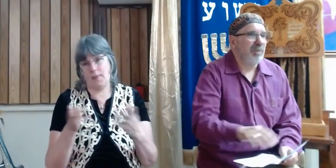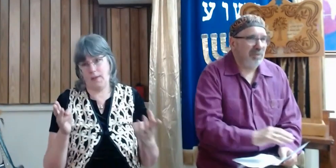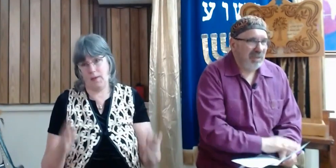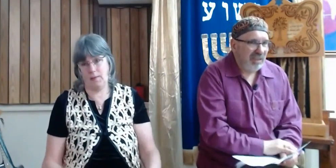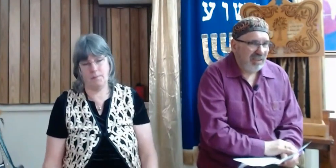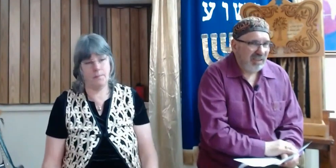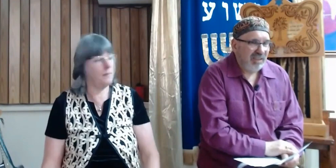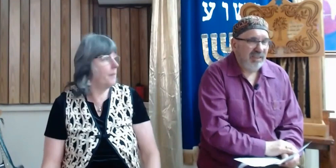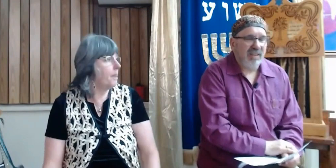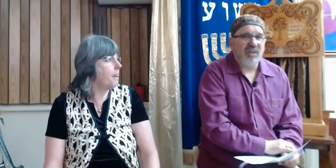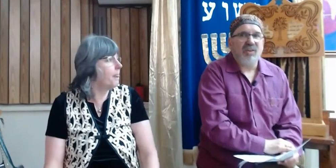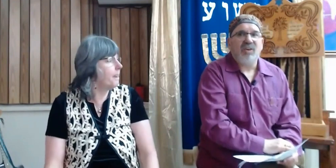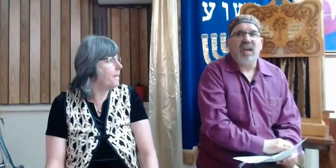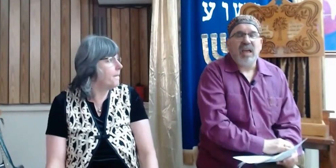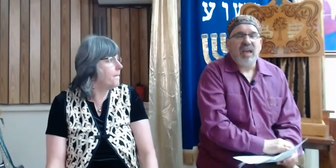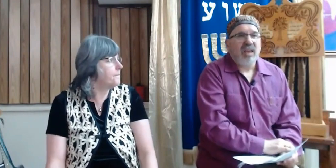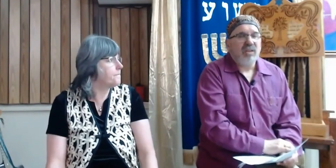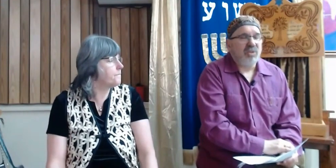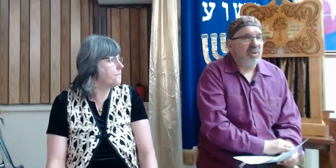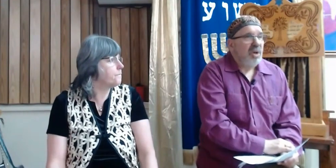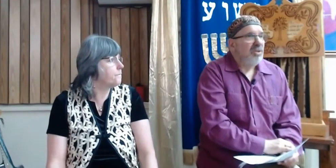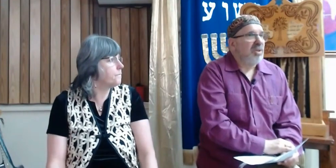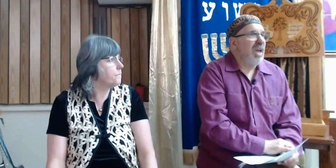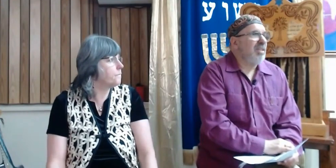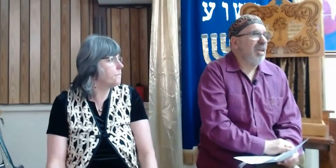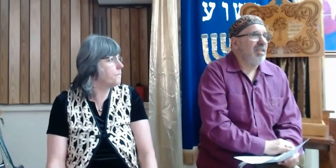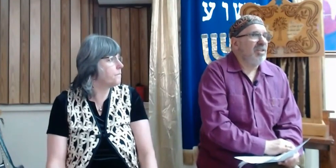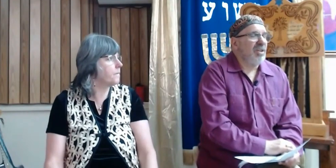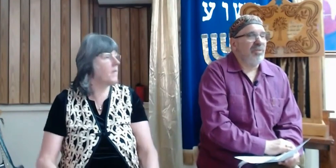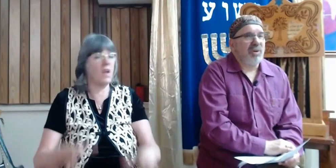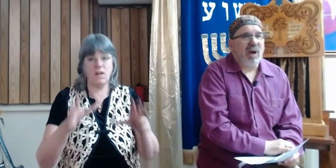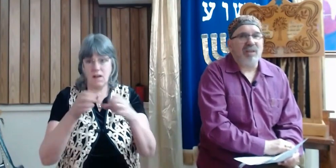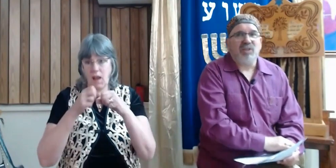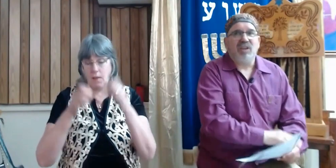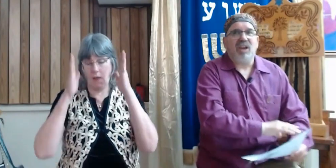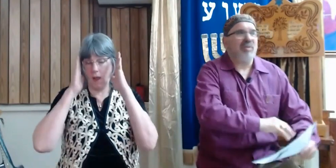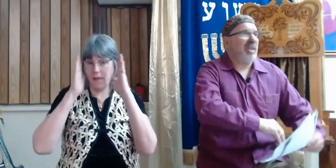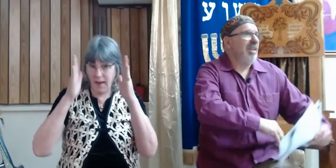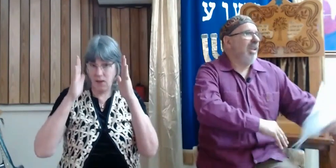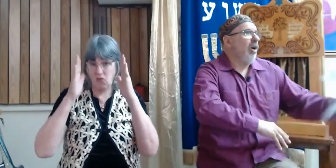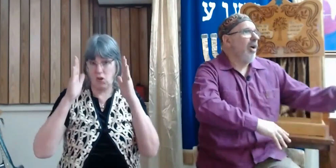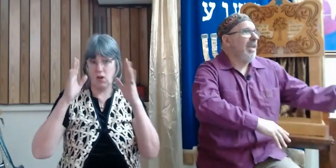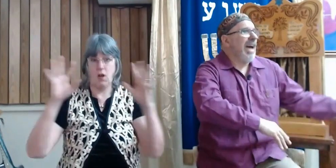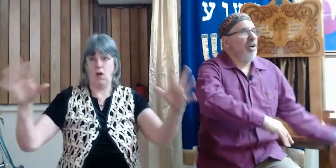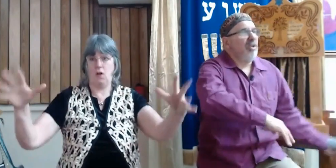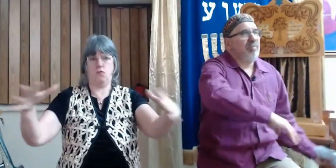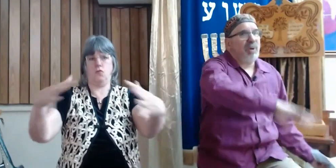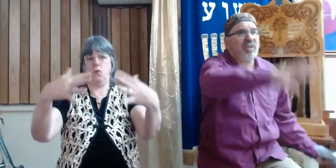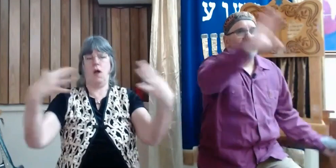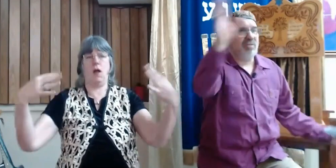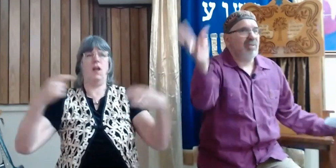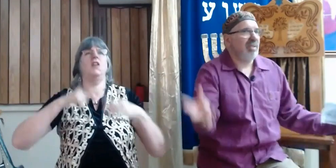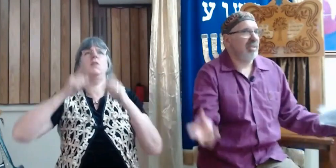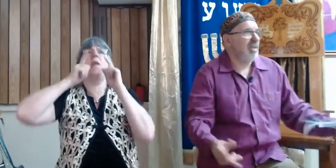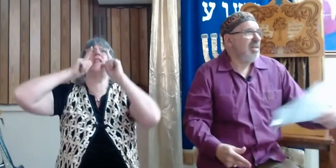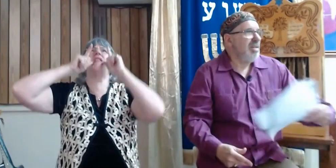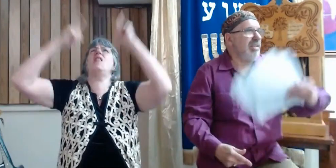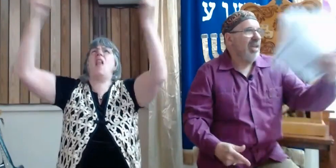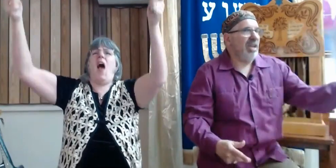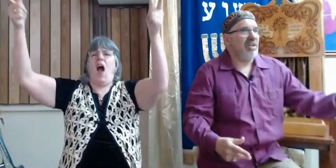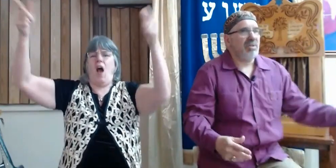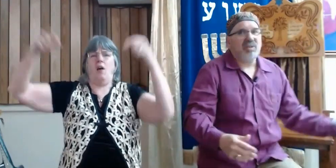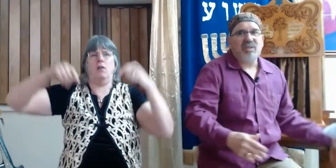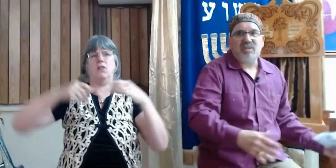you're pretty good, you know. To get the attention of the crowds, you've got to be loud, boisterous,